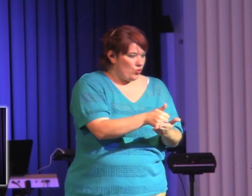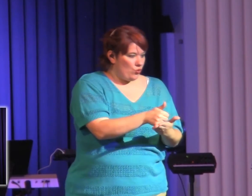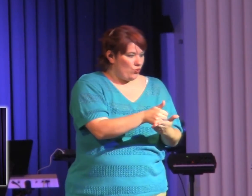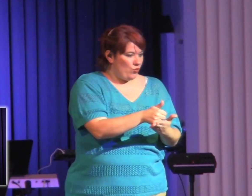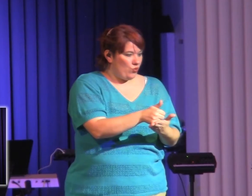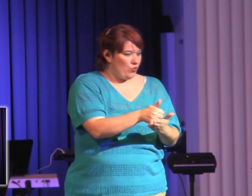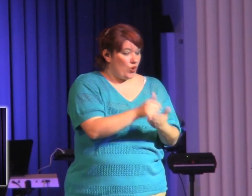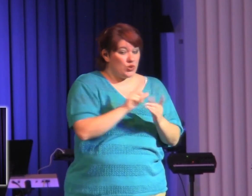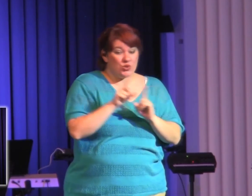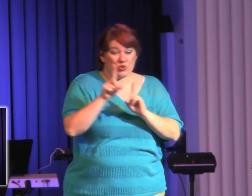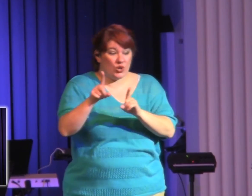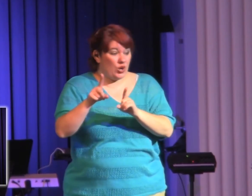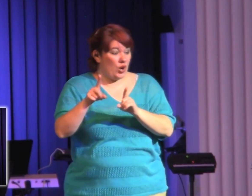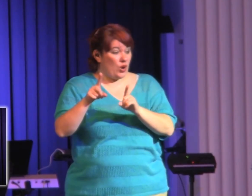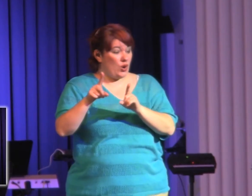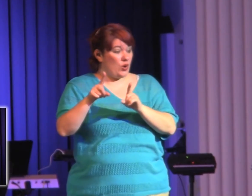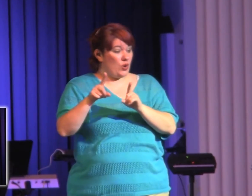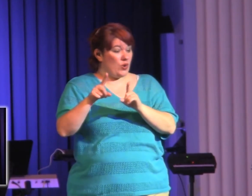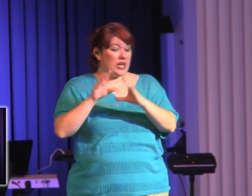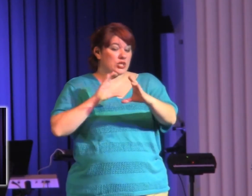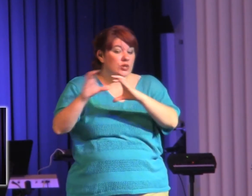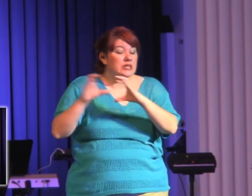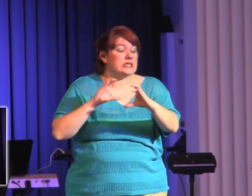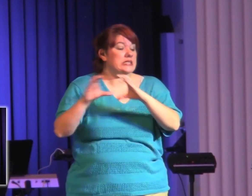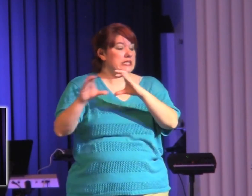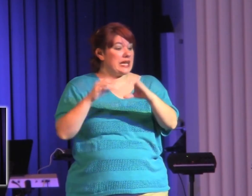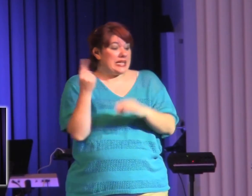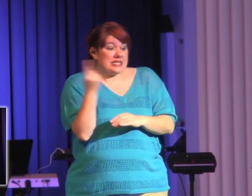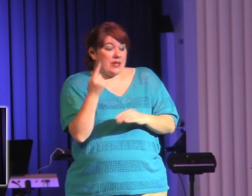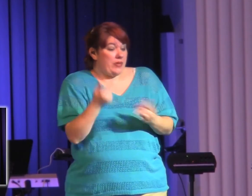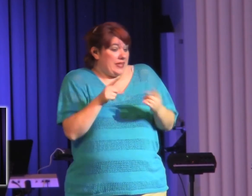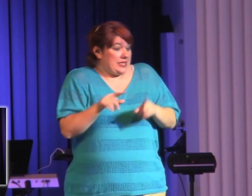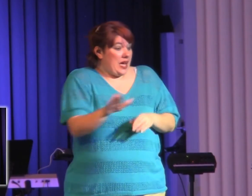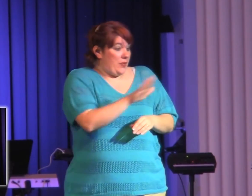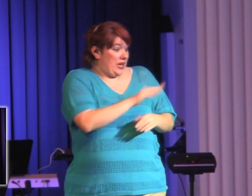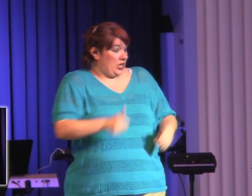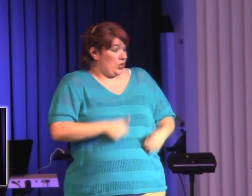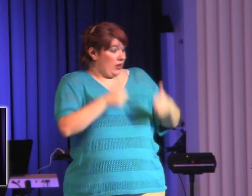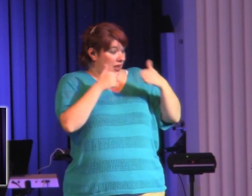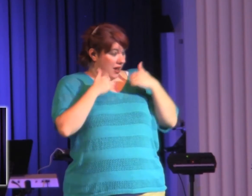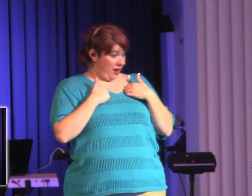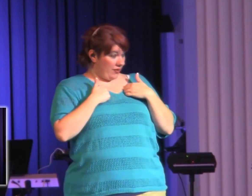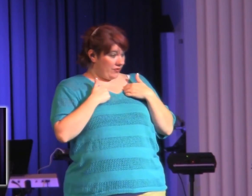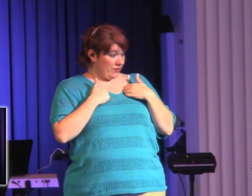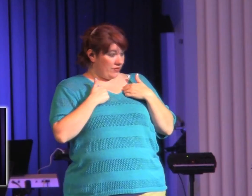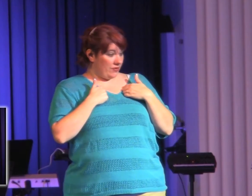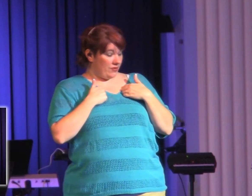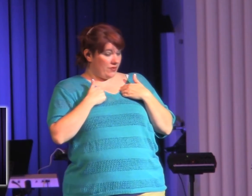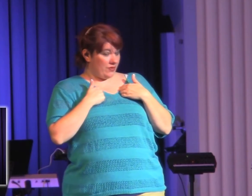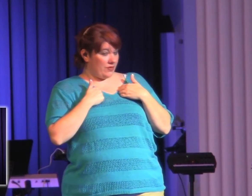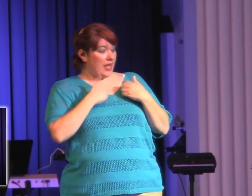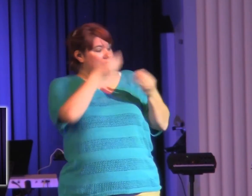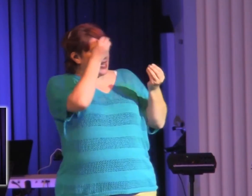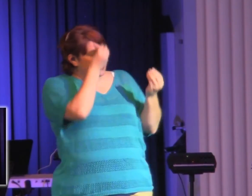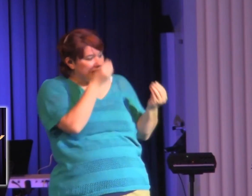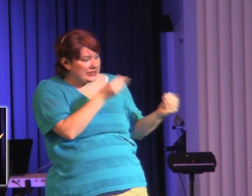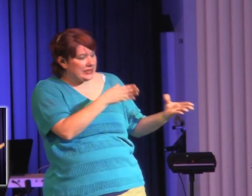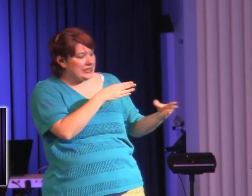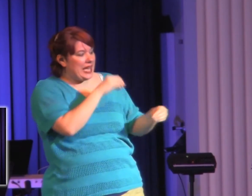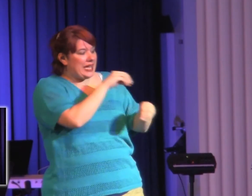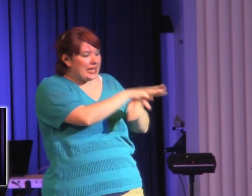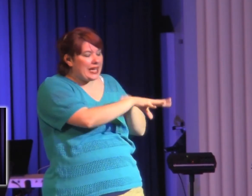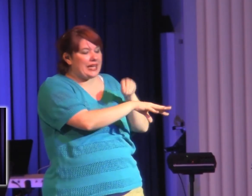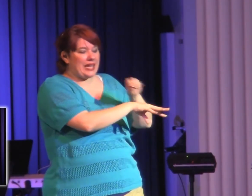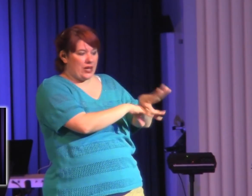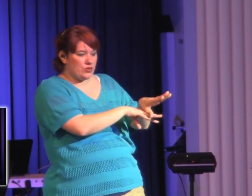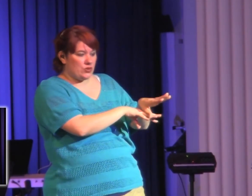And then as a believer, I should have a Timothy. Somebody who's younger in the faith that I am looking out for. See, the problem is we're all